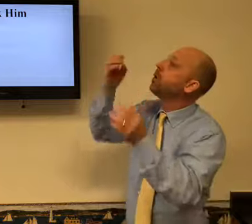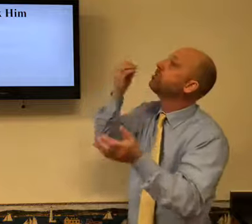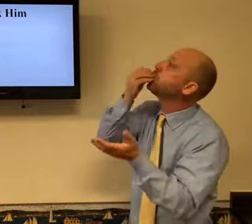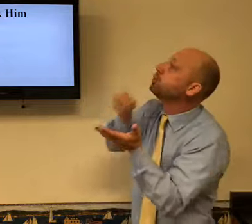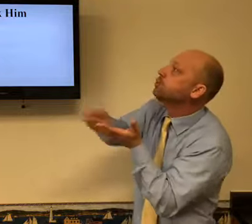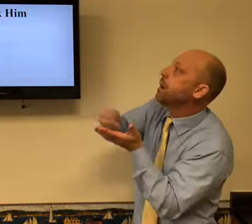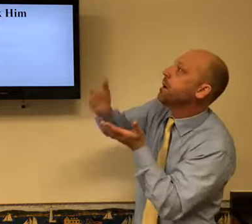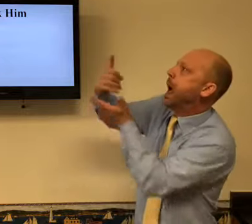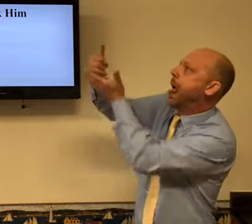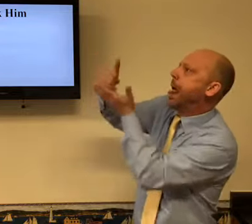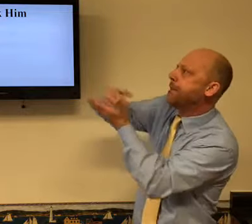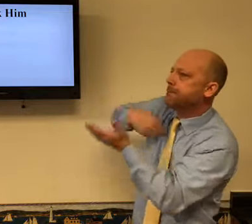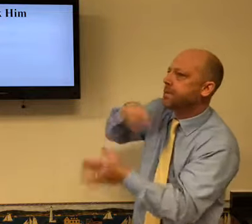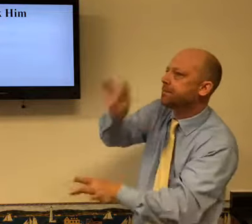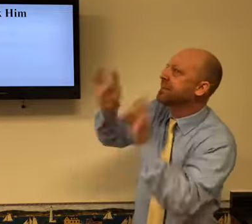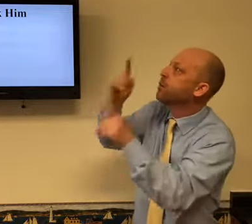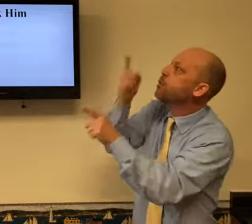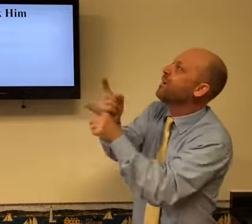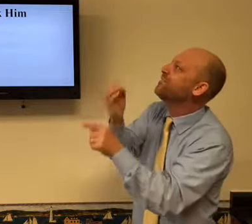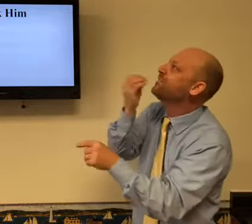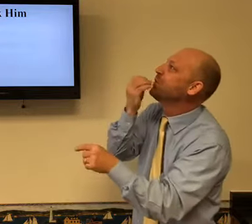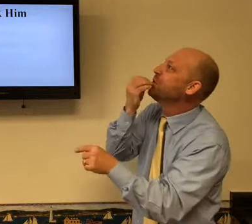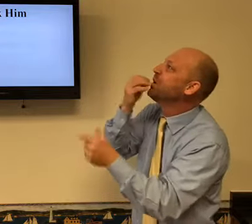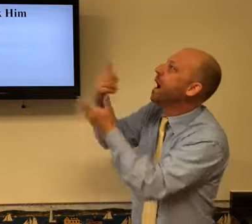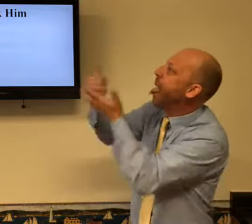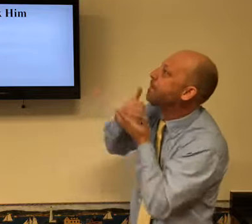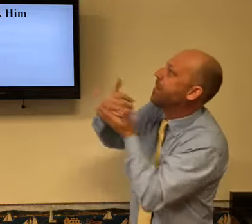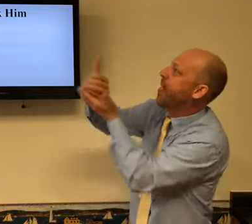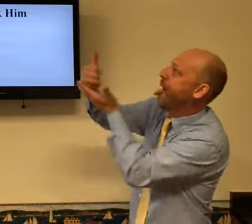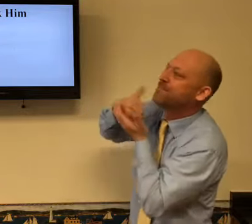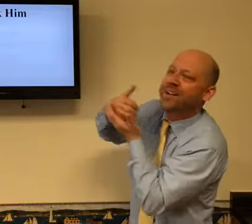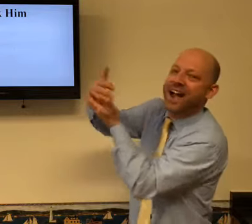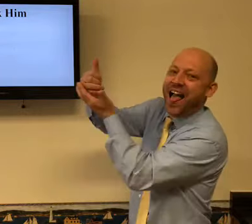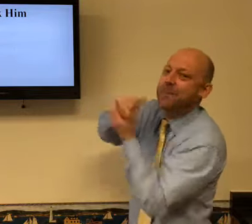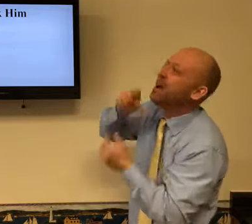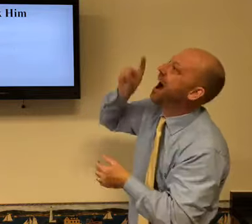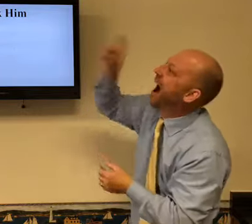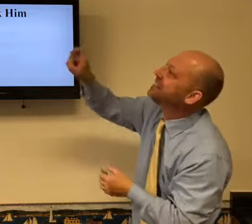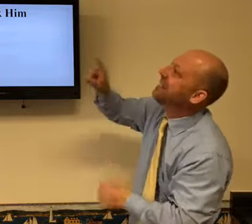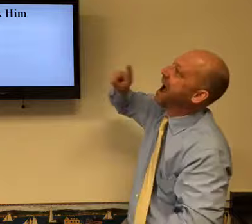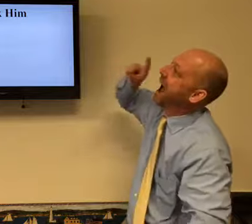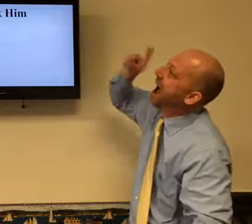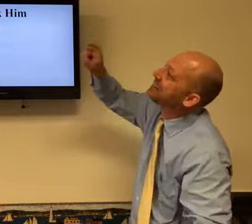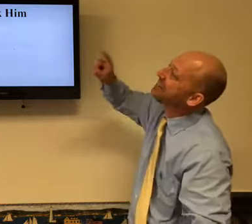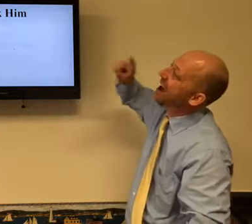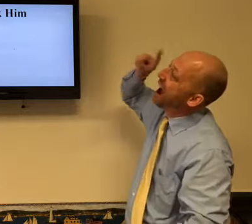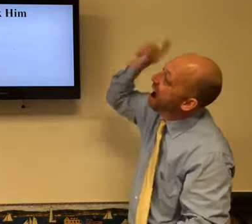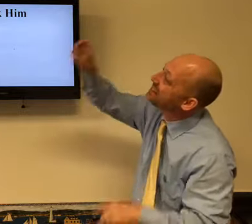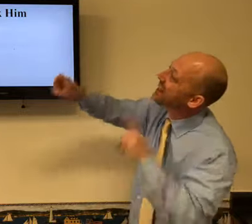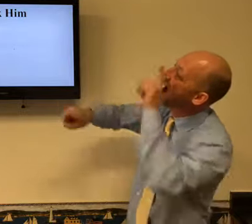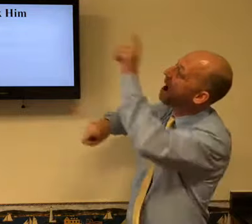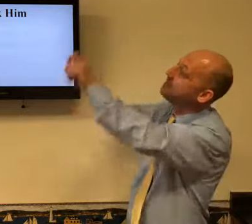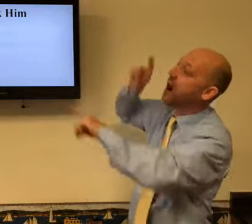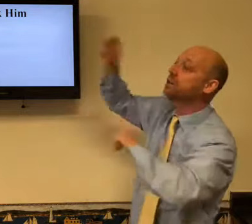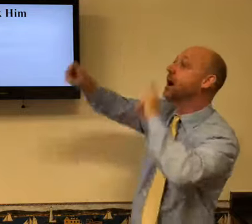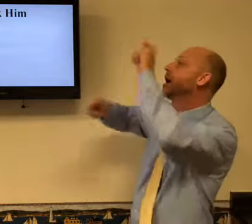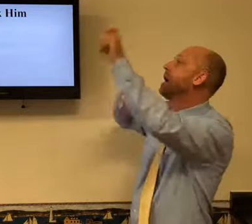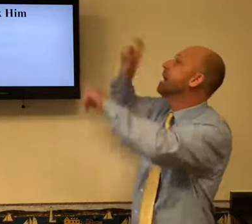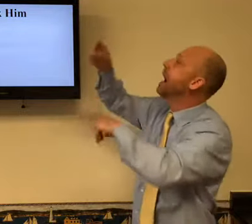Hey, Lord, I'm going food shopping today at the grocery store. Could you help me find some good deals? Ask him. Ask.